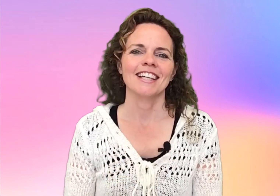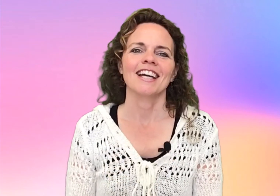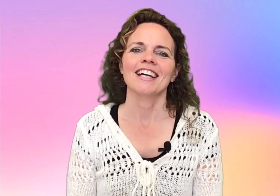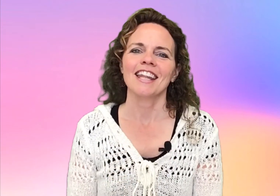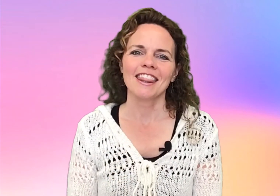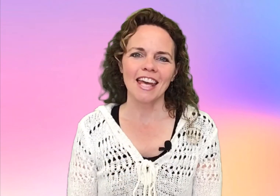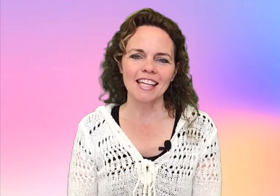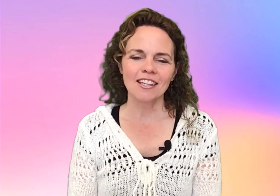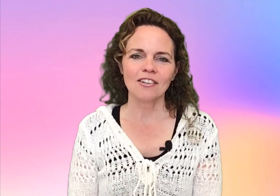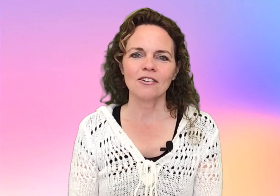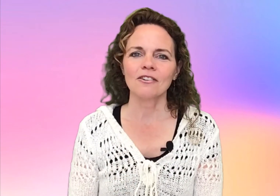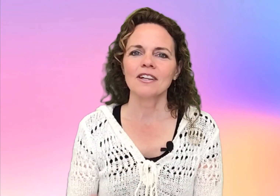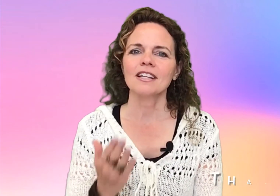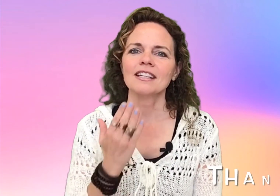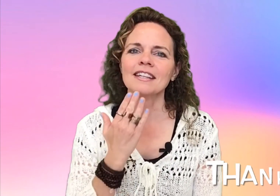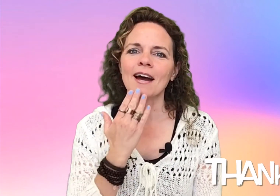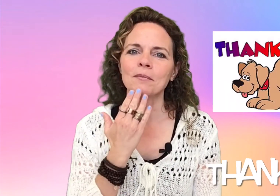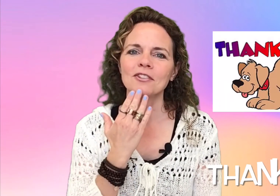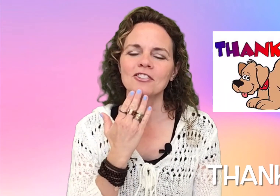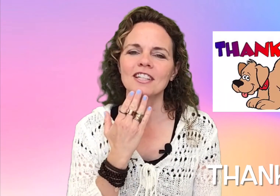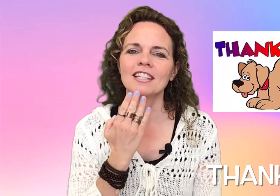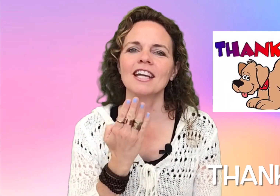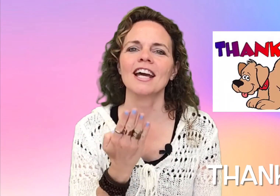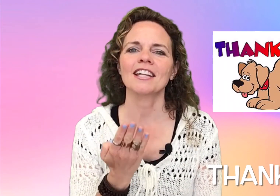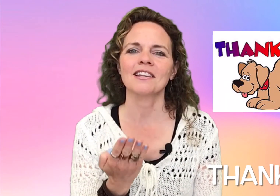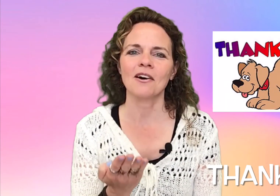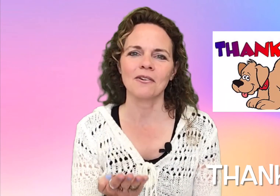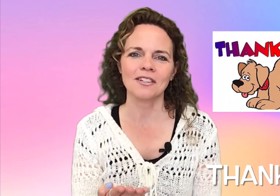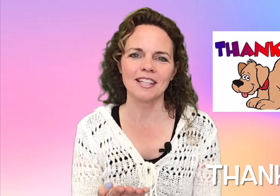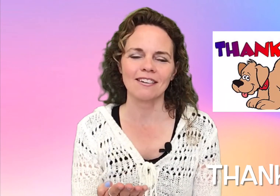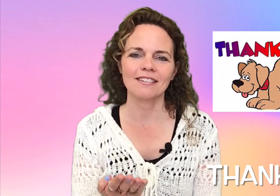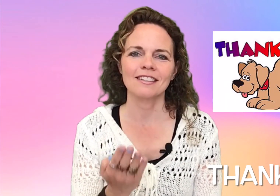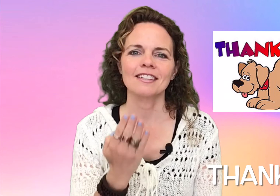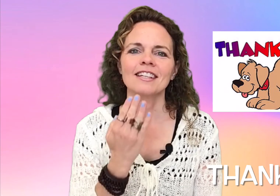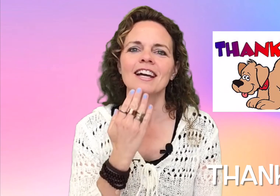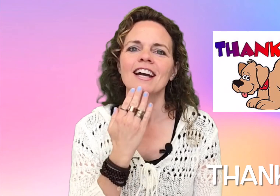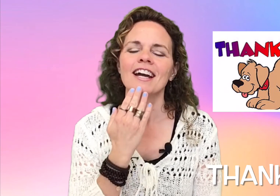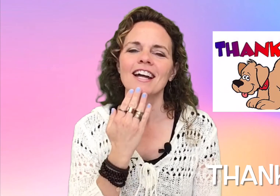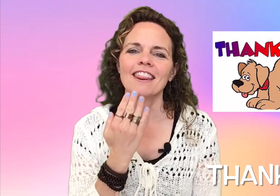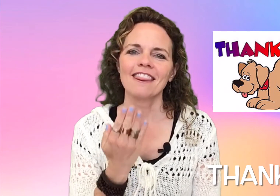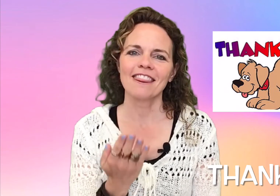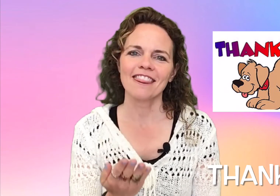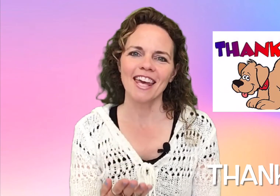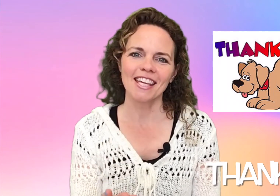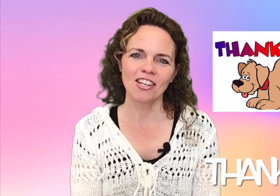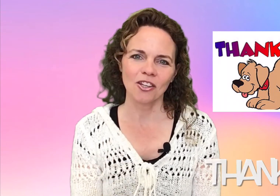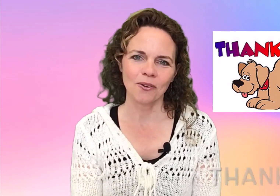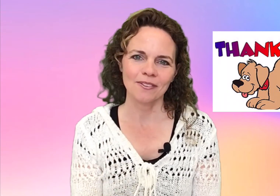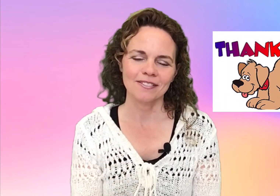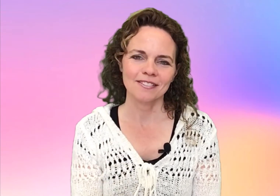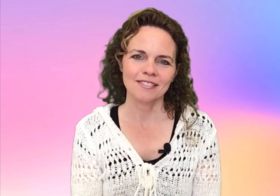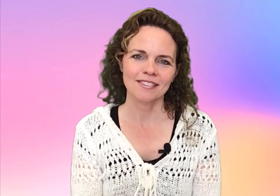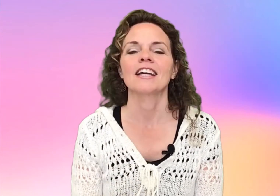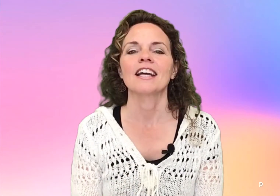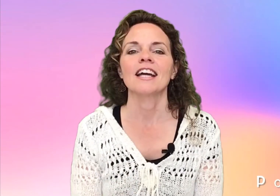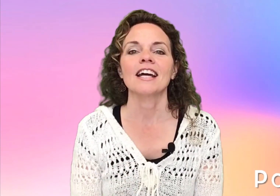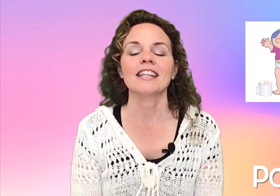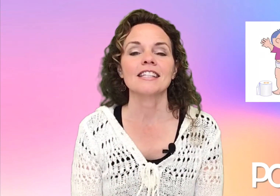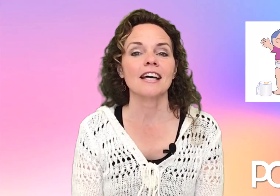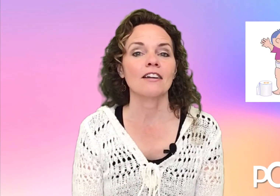Thank you. Tap your chin and lower down. Thank you. The sign for